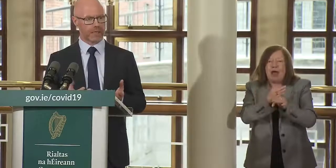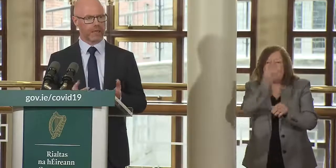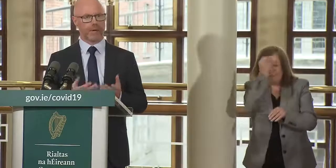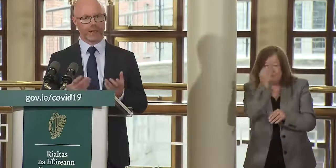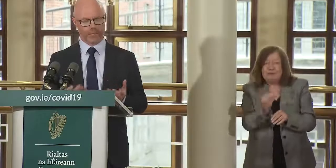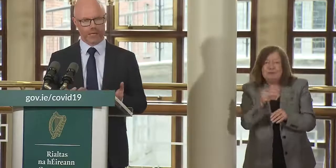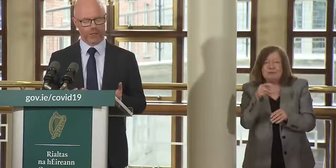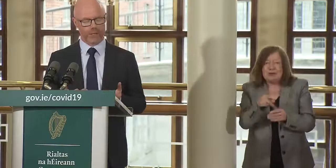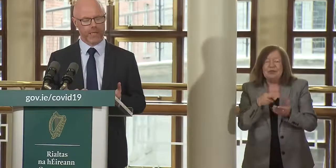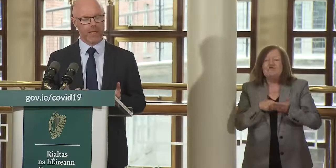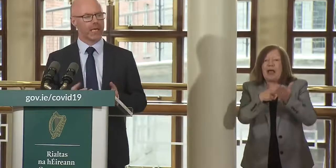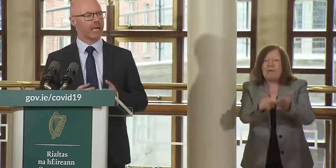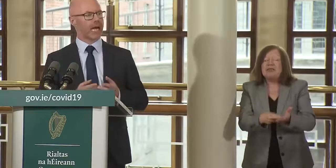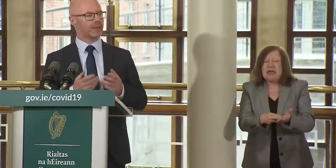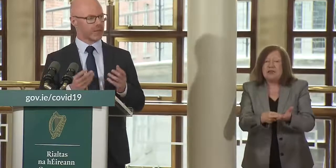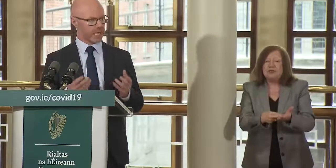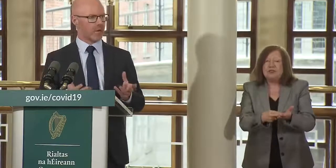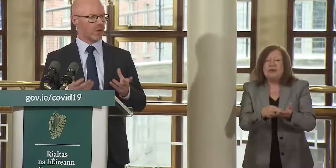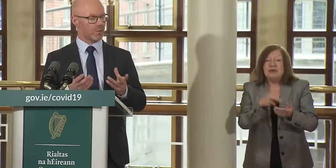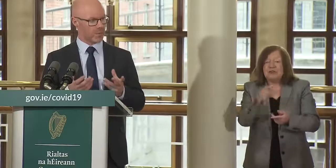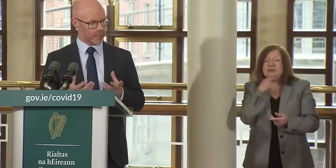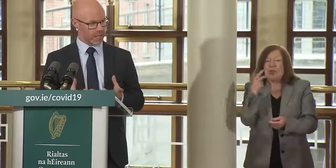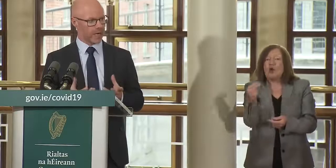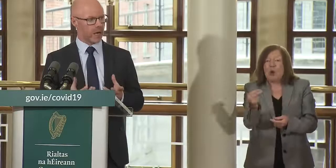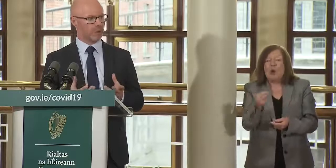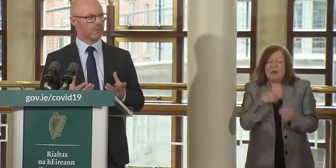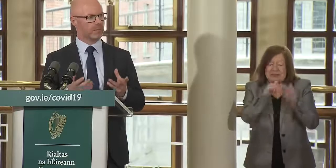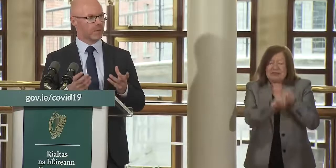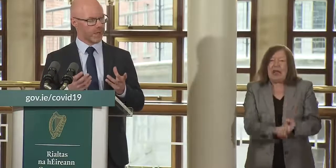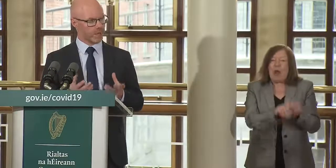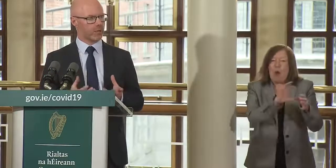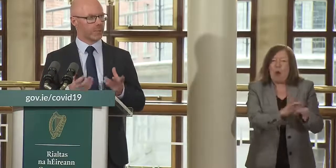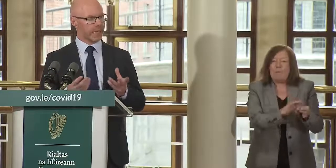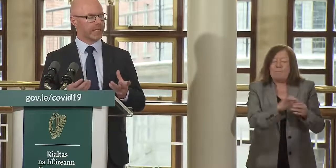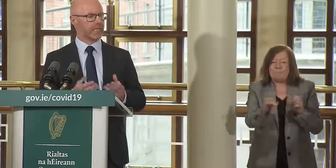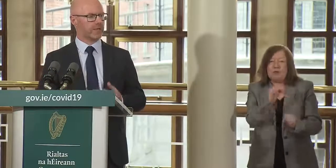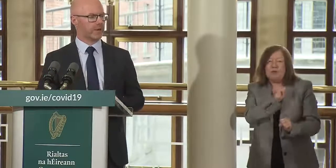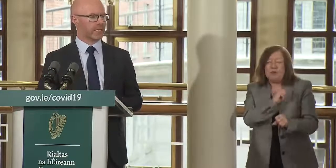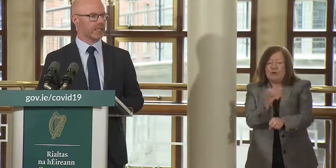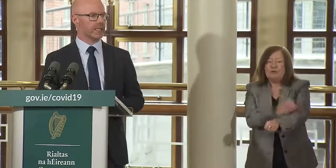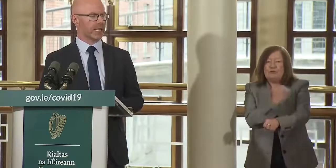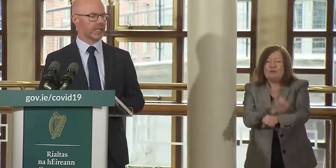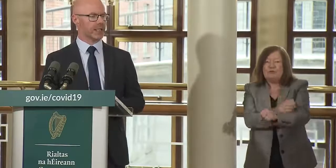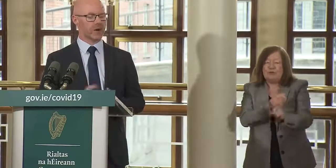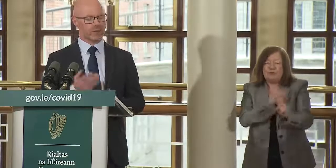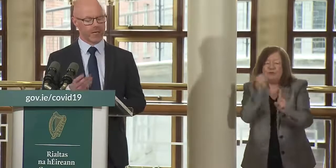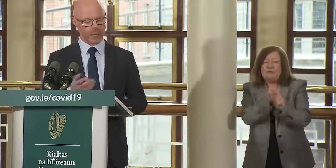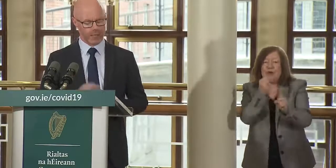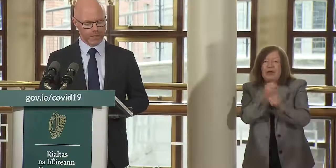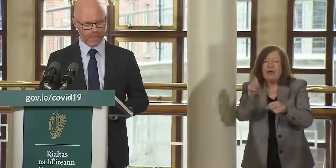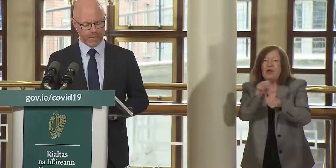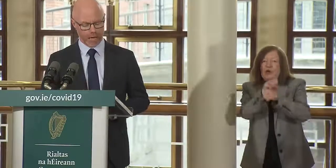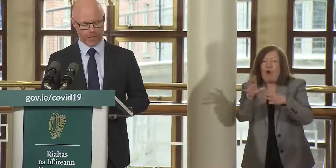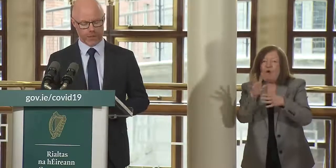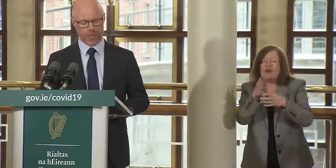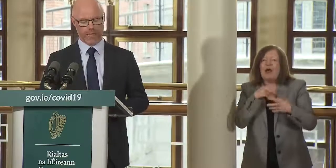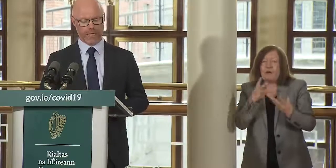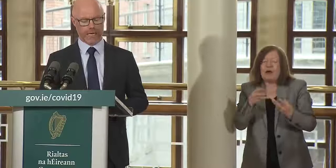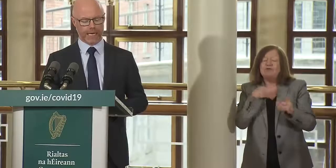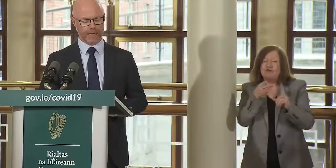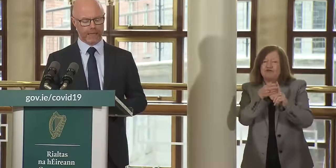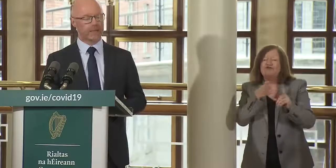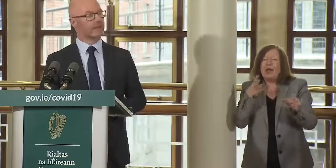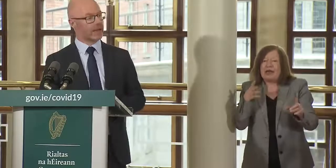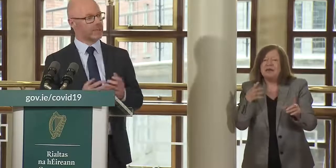with the right the recommendations and they're saying no we'll stay at home we'll make sure that we continue to fight against covid and i want to acknowledge